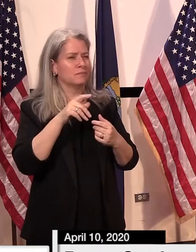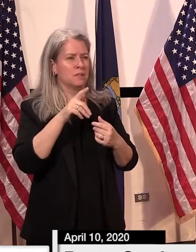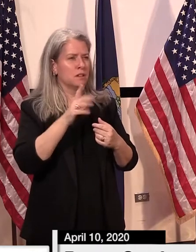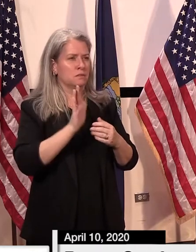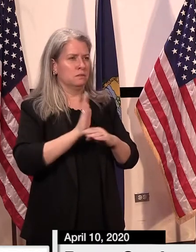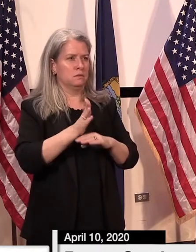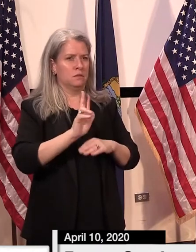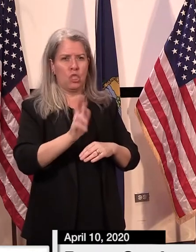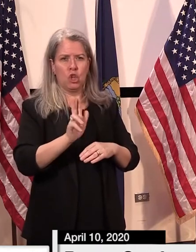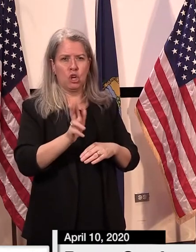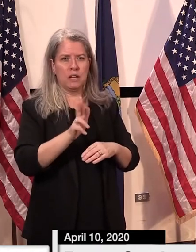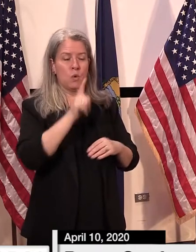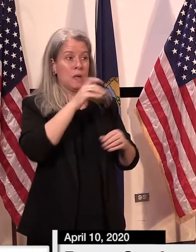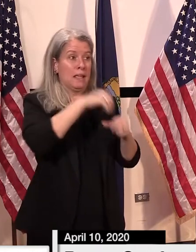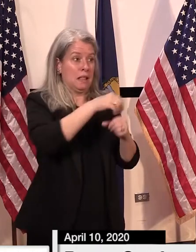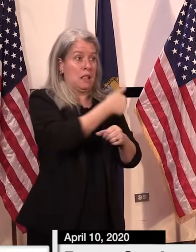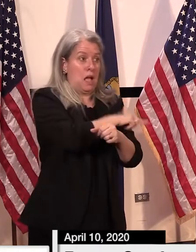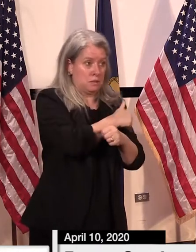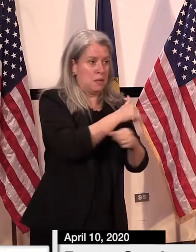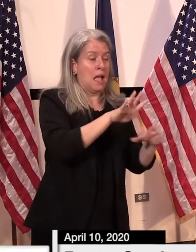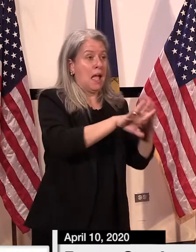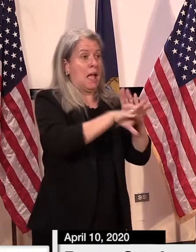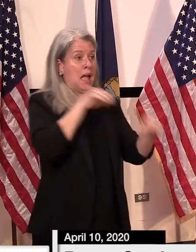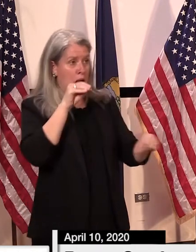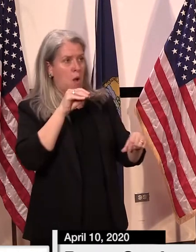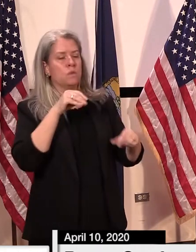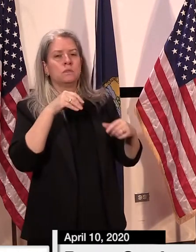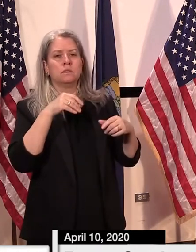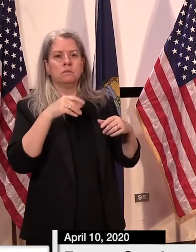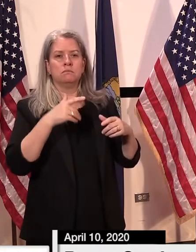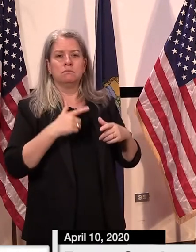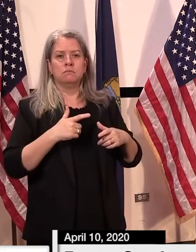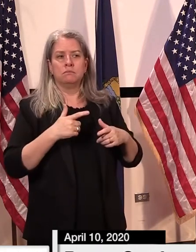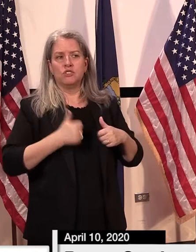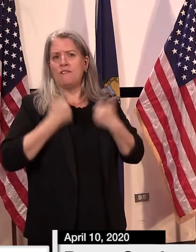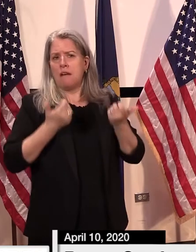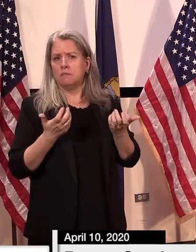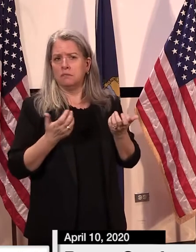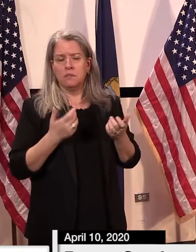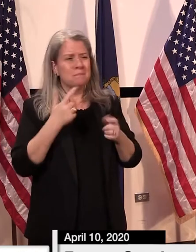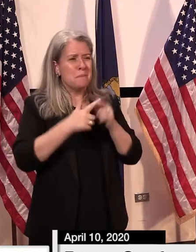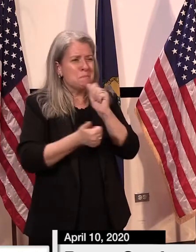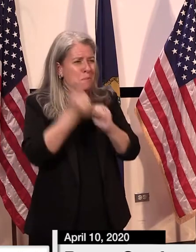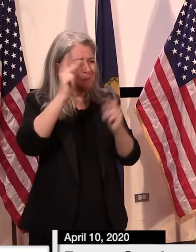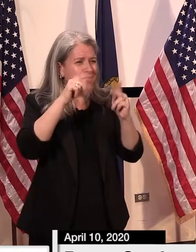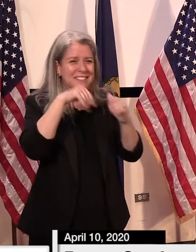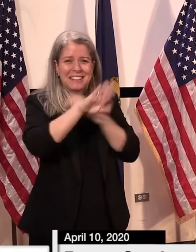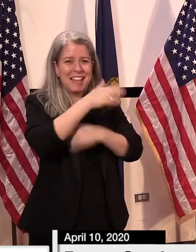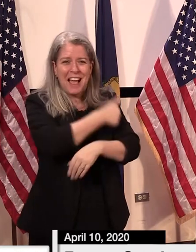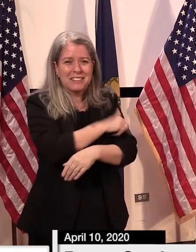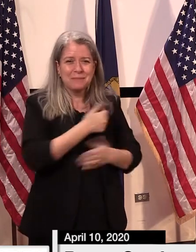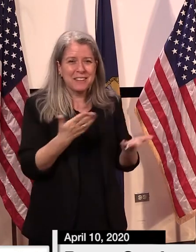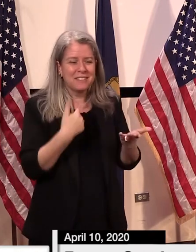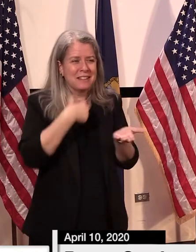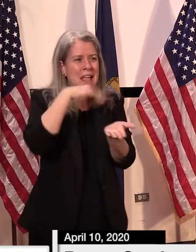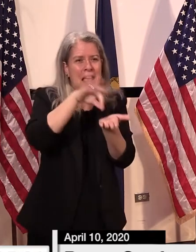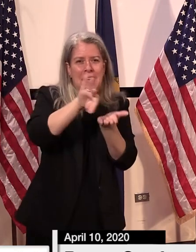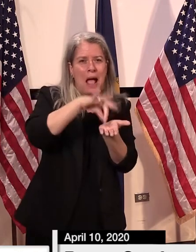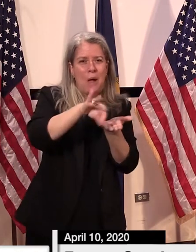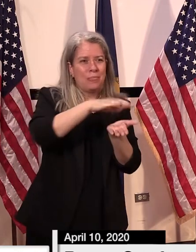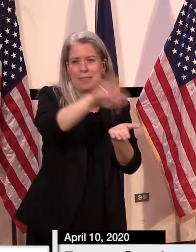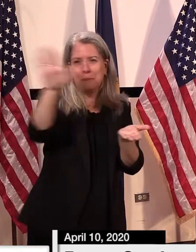of them. But the majority of people, as you know, do not require hospitalization. And so